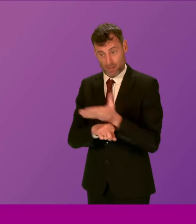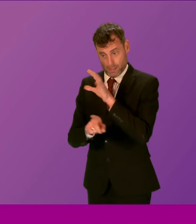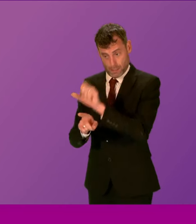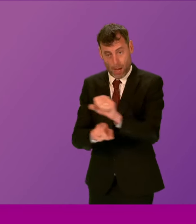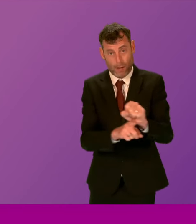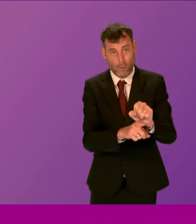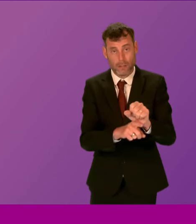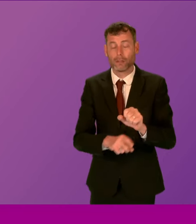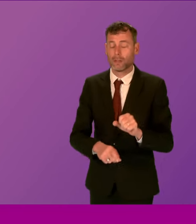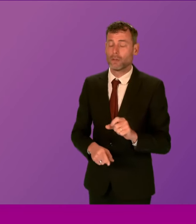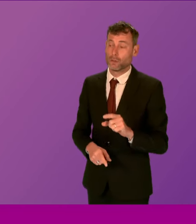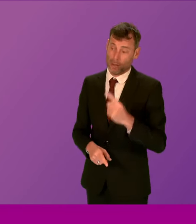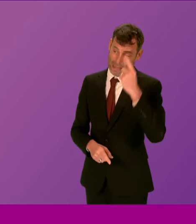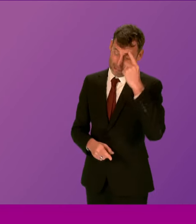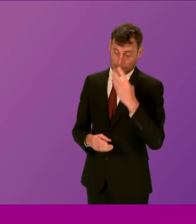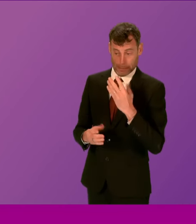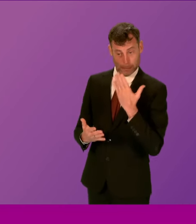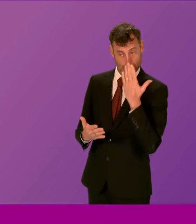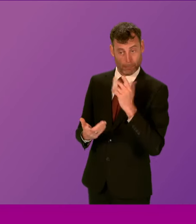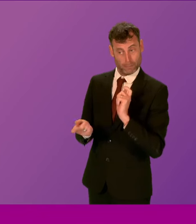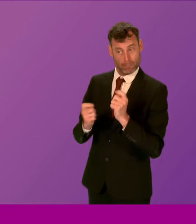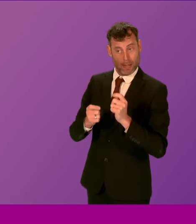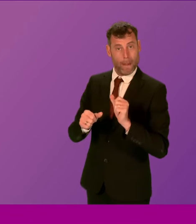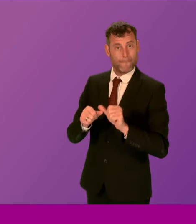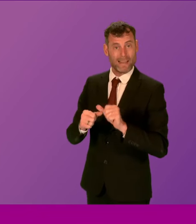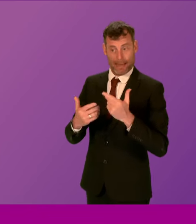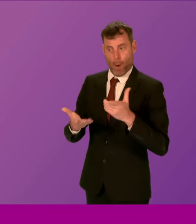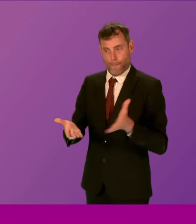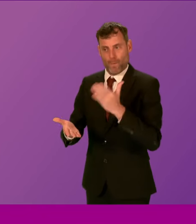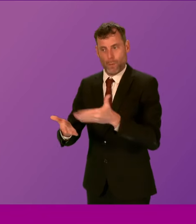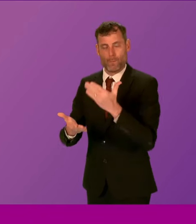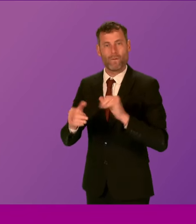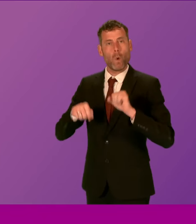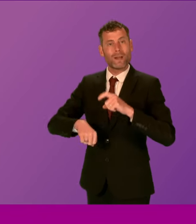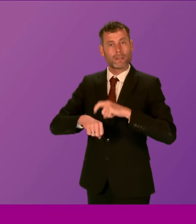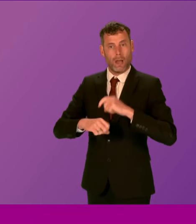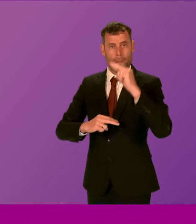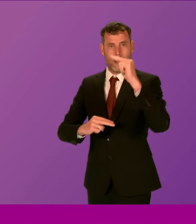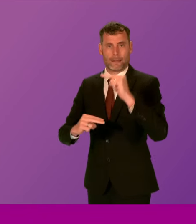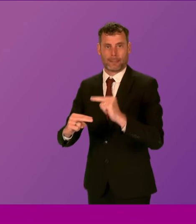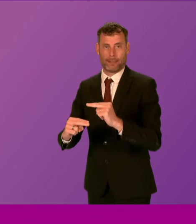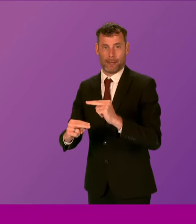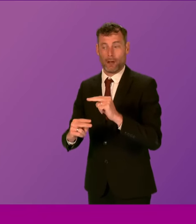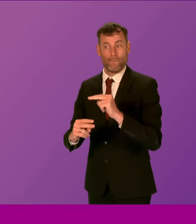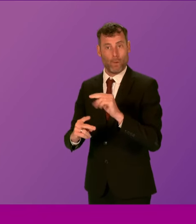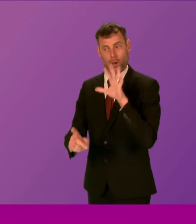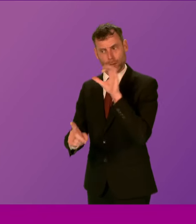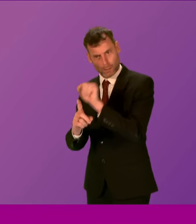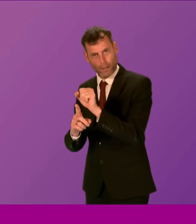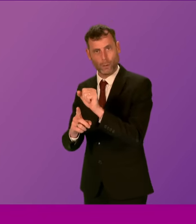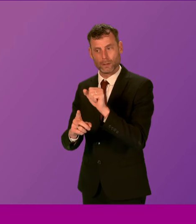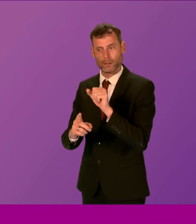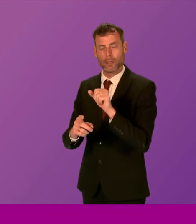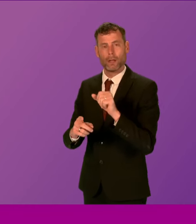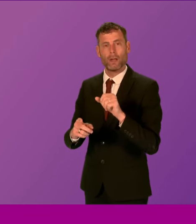-Hamilton, which have shown some really positive results in reducing waiting times for diagnosis for patients in the areas where the